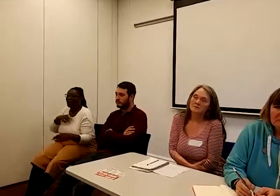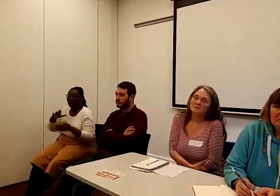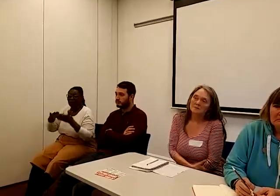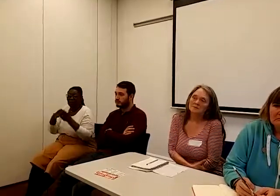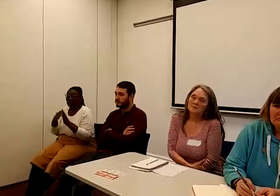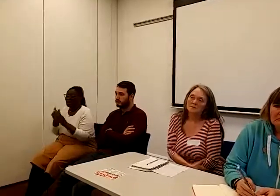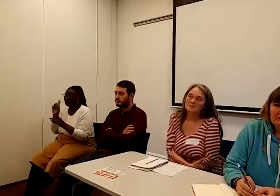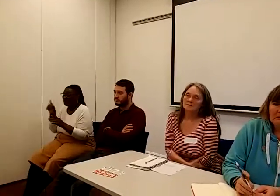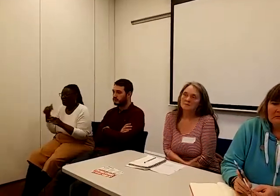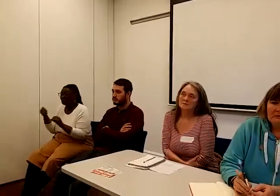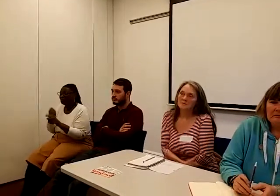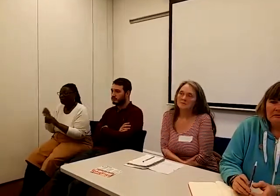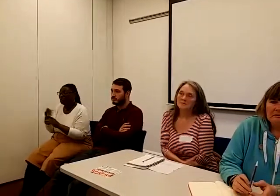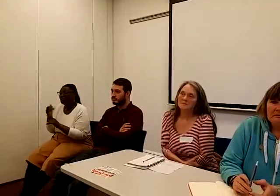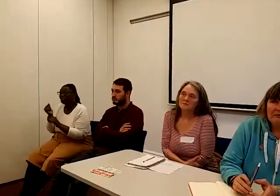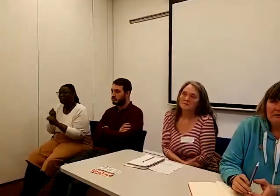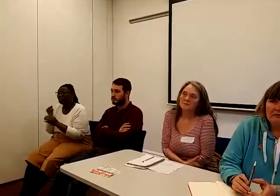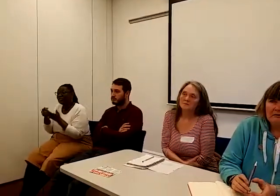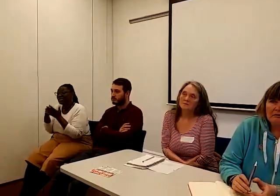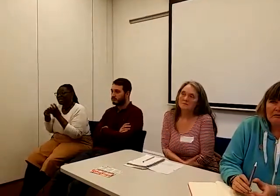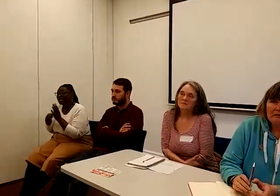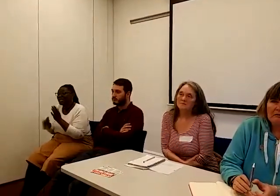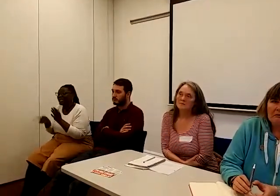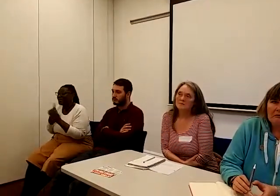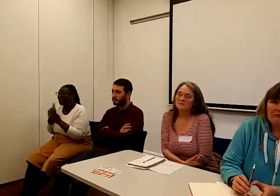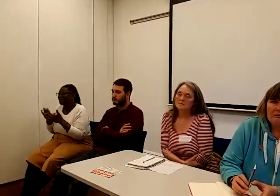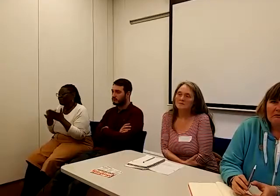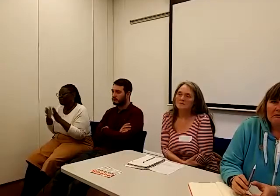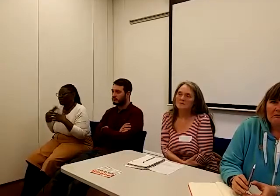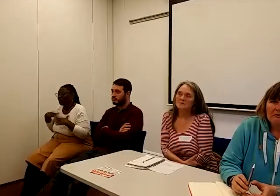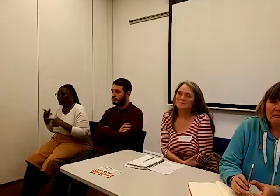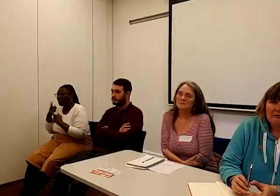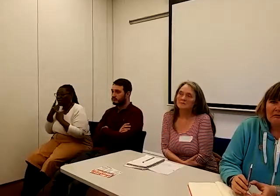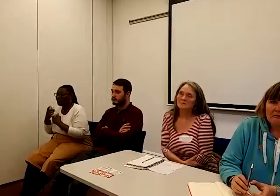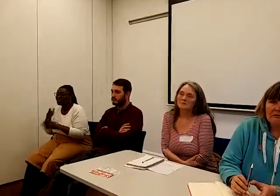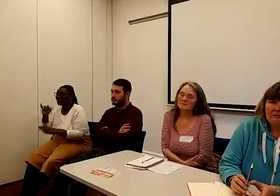do Saturdays or social events. But it's not about links.